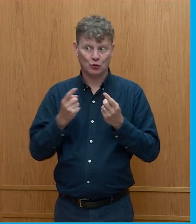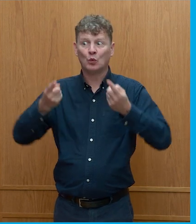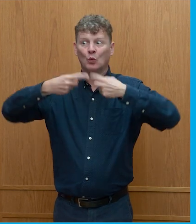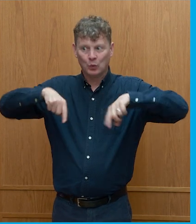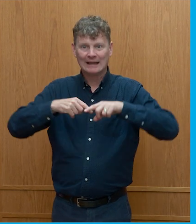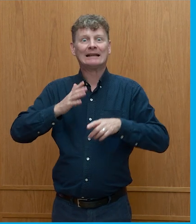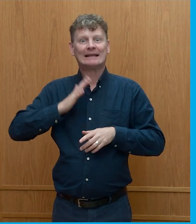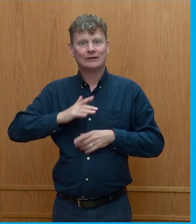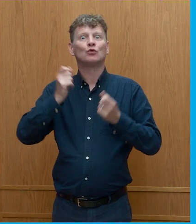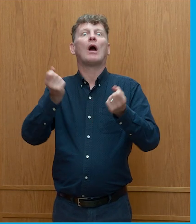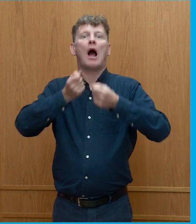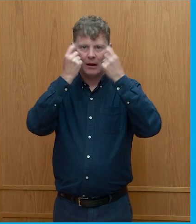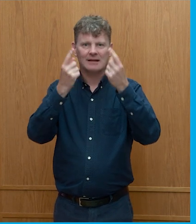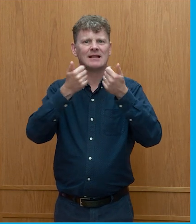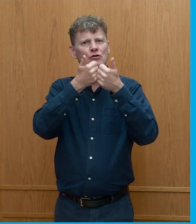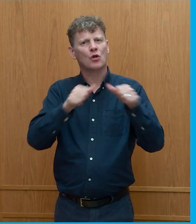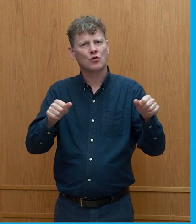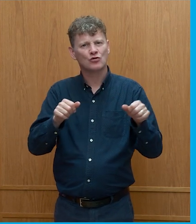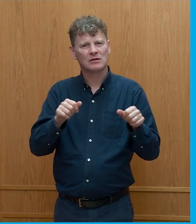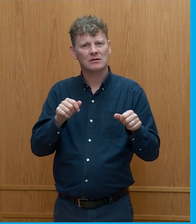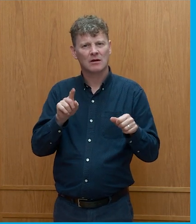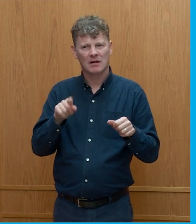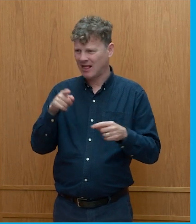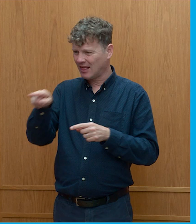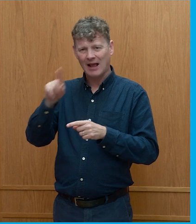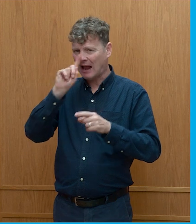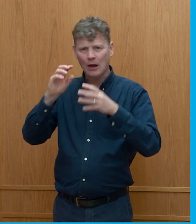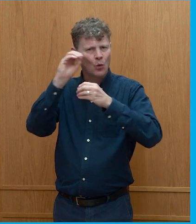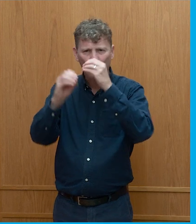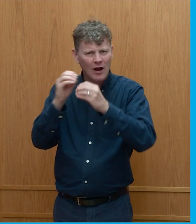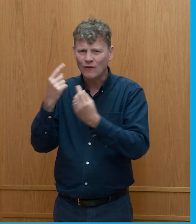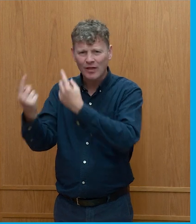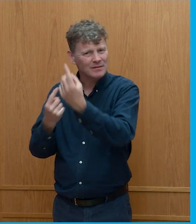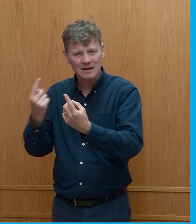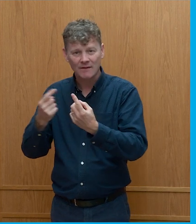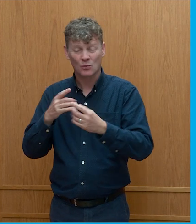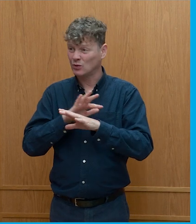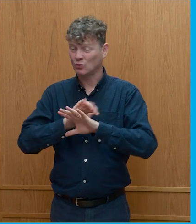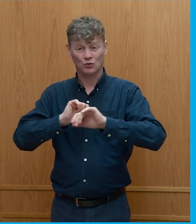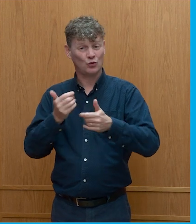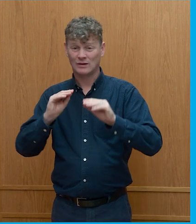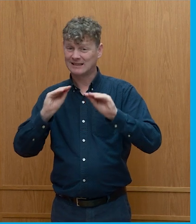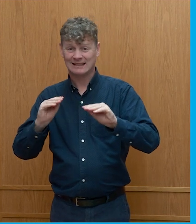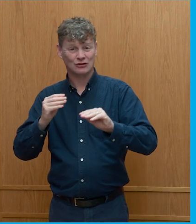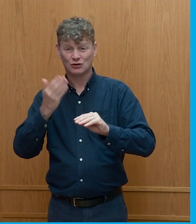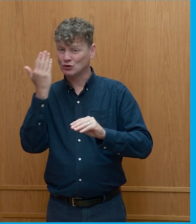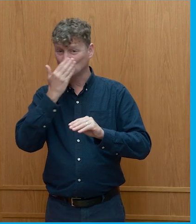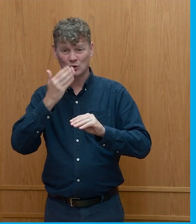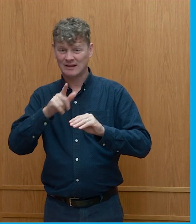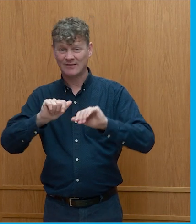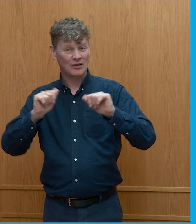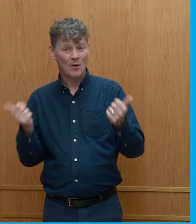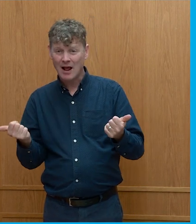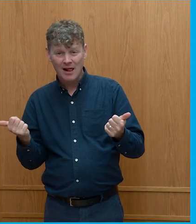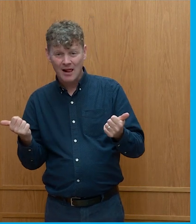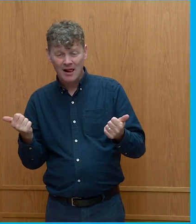we're sort of expecting people to work that out and do it anyway. And we don't really teach it in schools very well, but actually more worrying to me